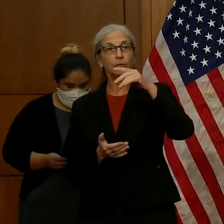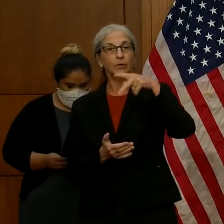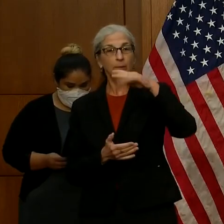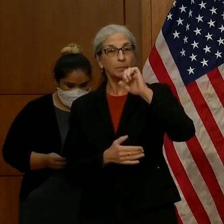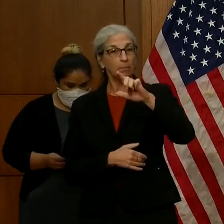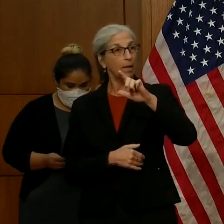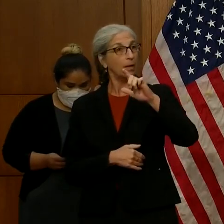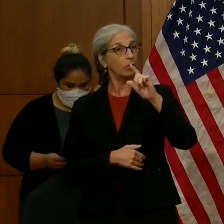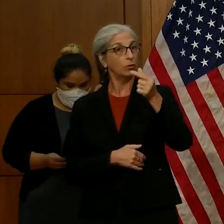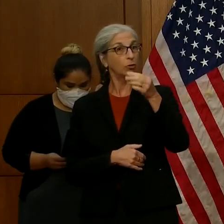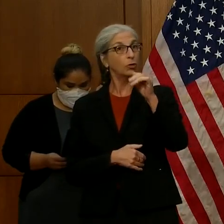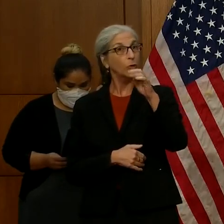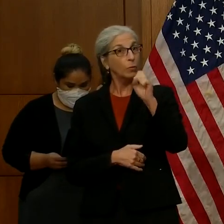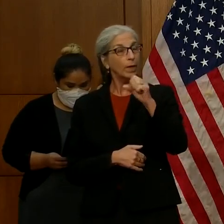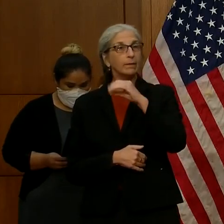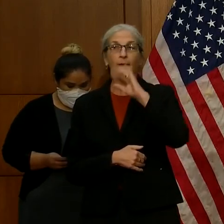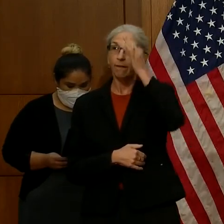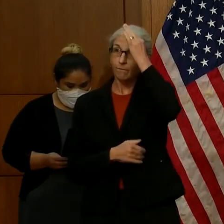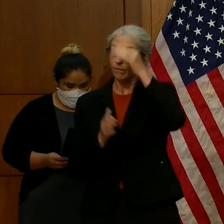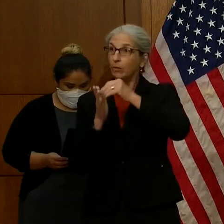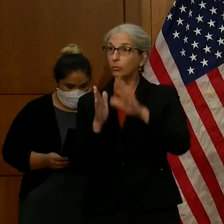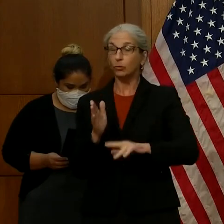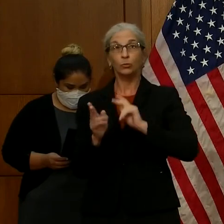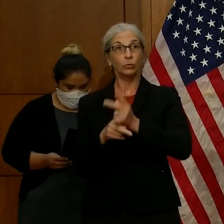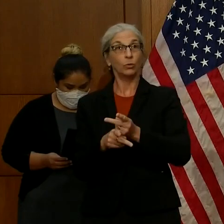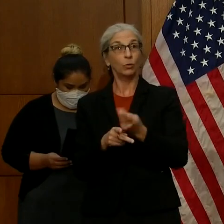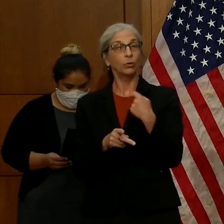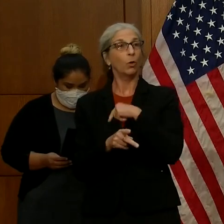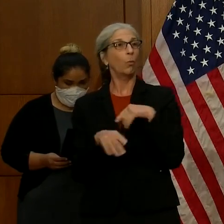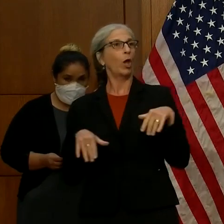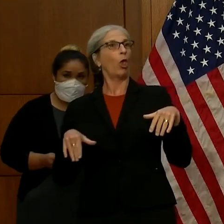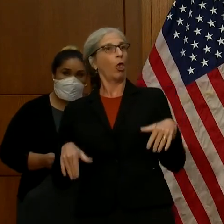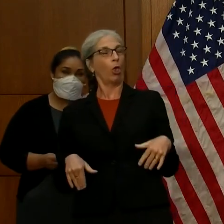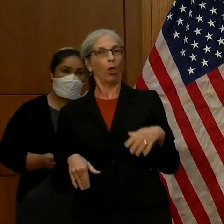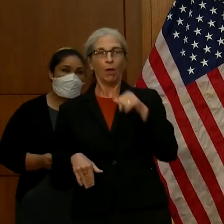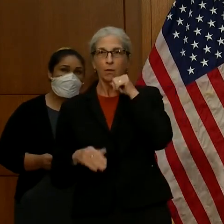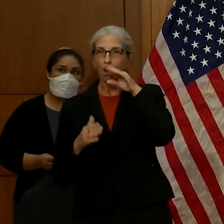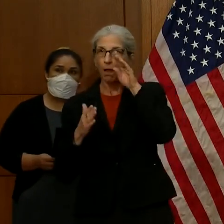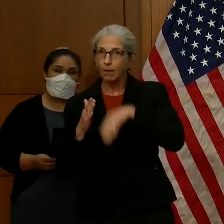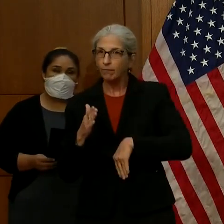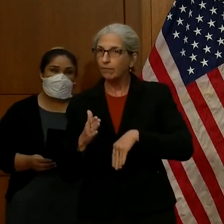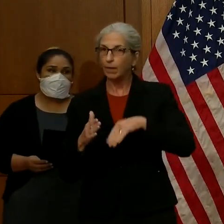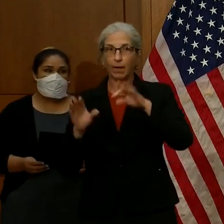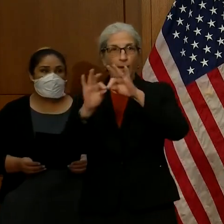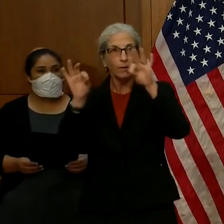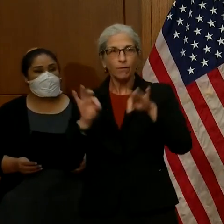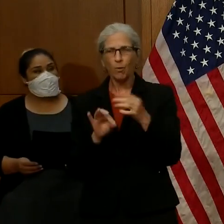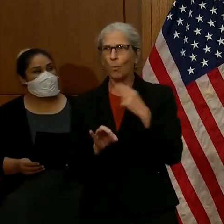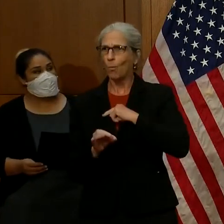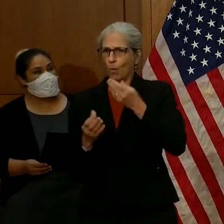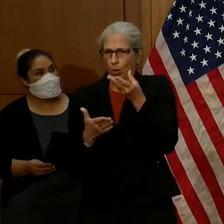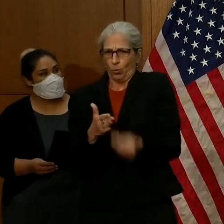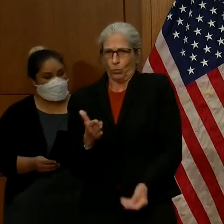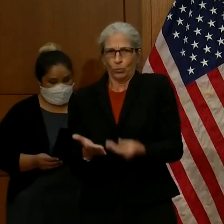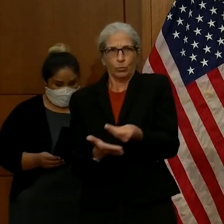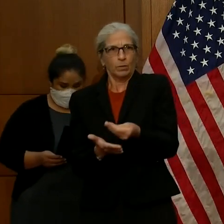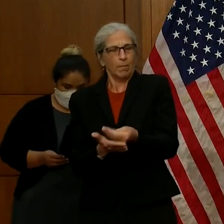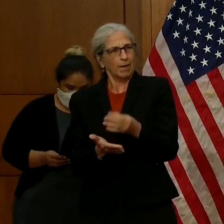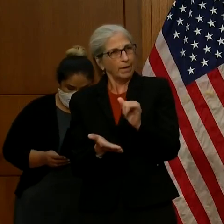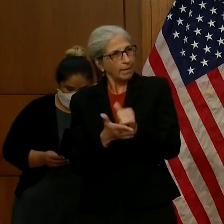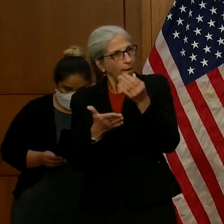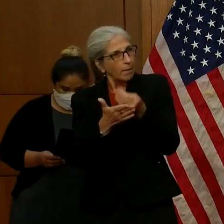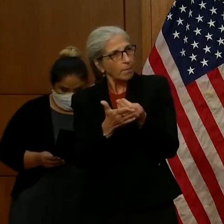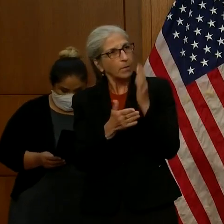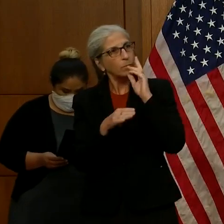student loans. We can't afford to have Virginians not be counted and lose out on critical funding to support our